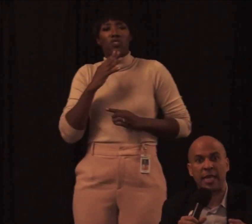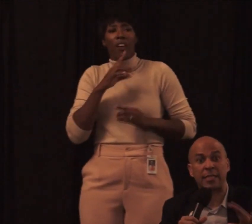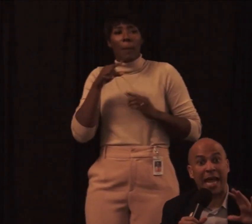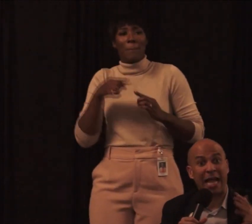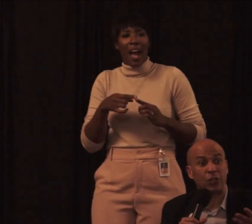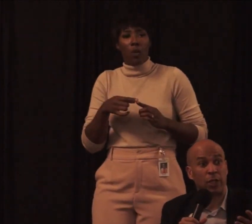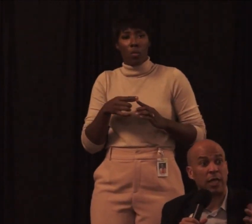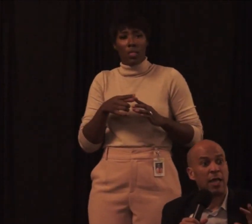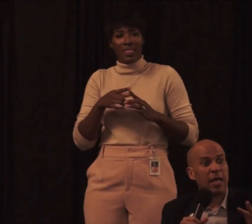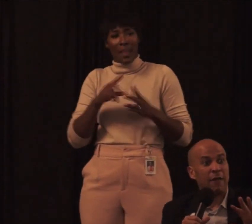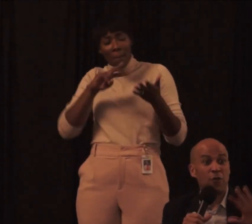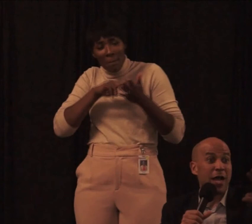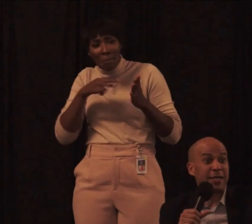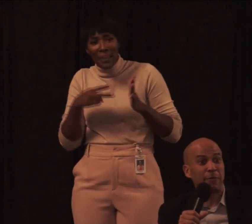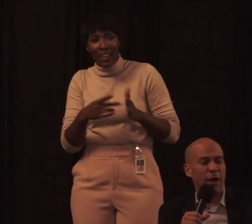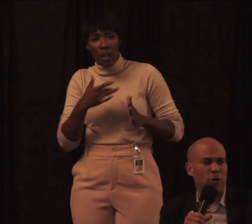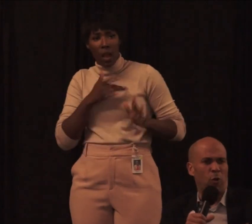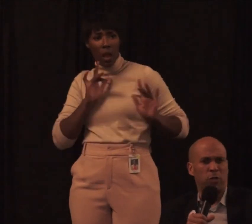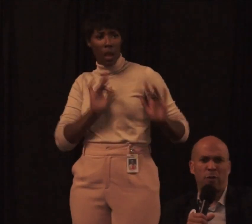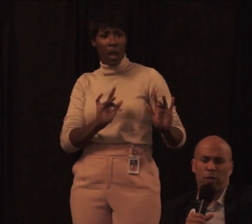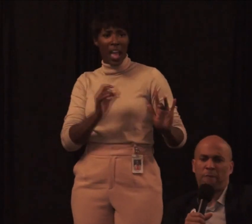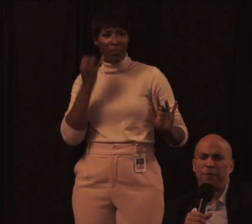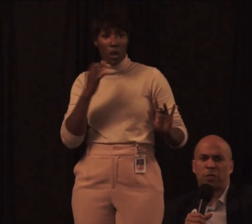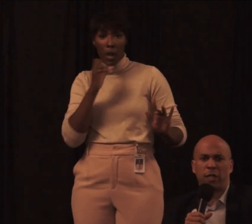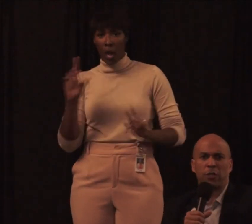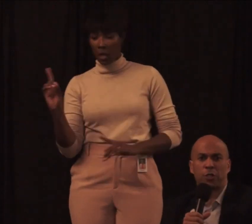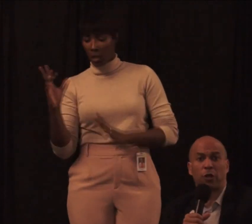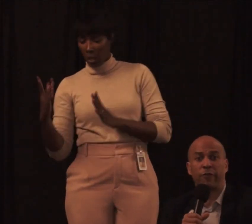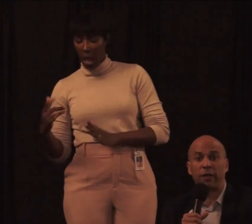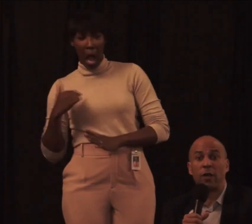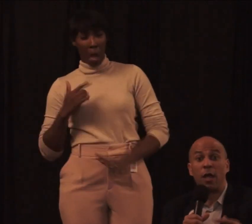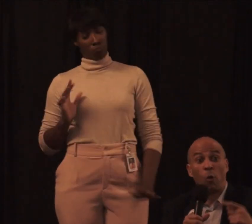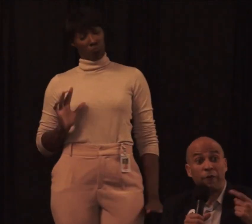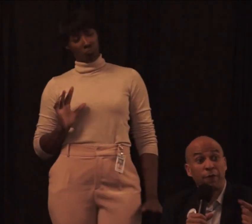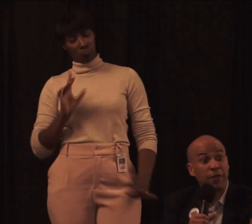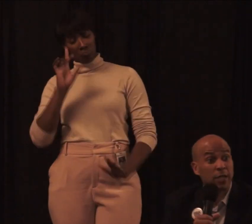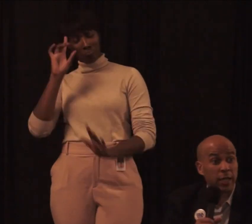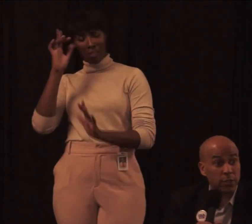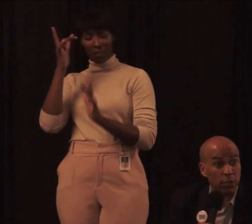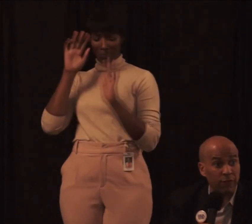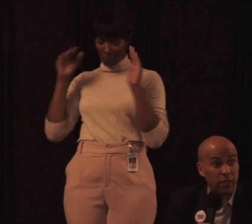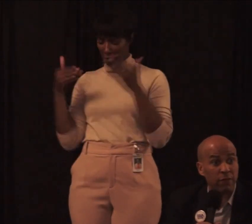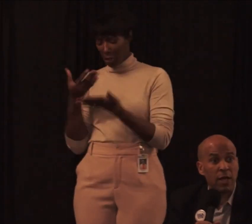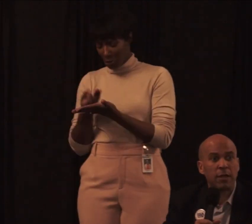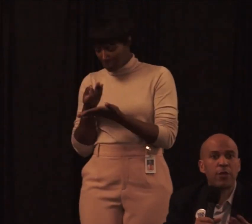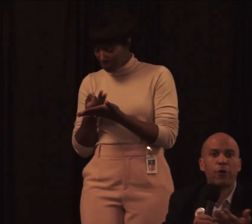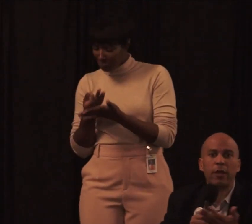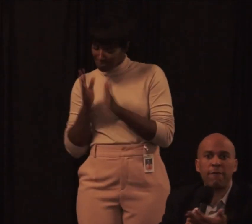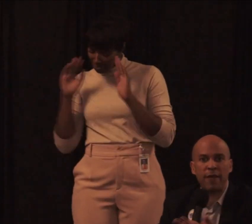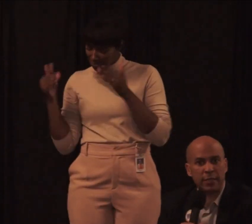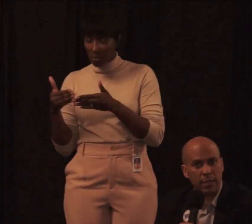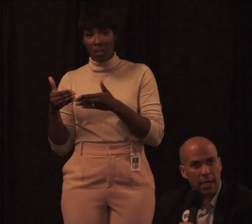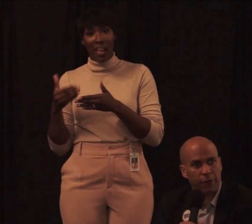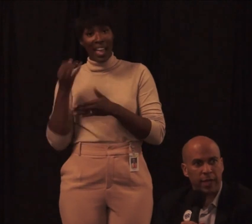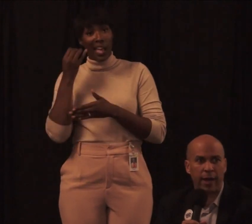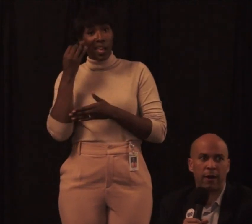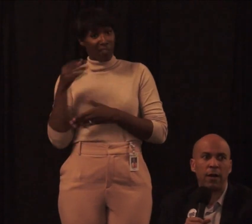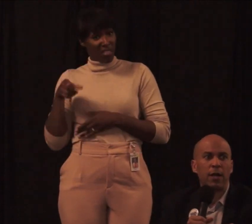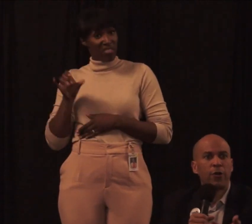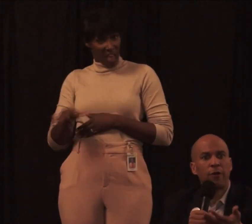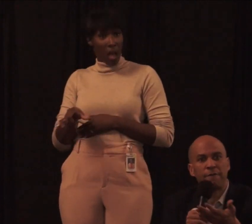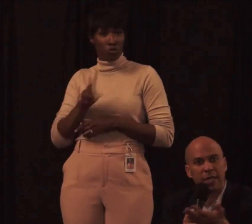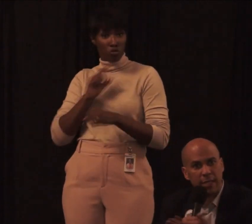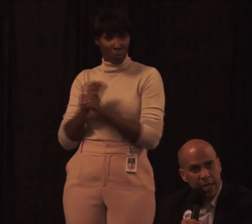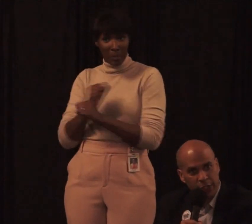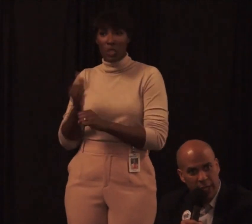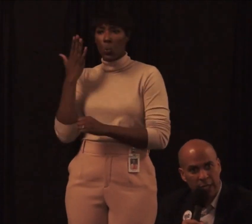of empathy. is actually if you're not a Democrat, you're one of those people, I'm fiscally conservative. Well, if you're fiscally conservative, then you're going to invest in health care.